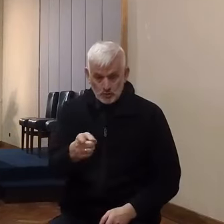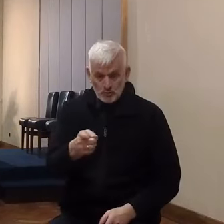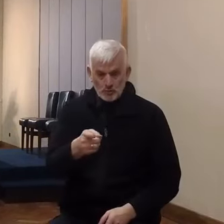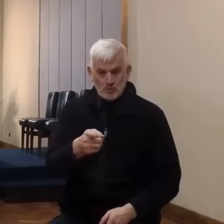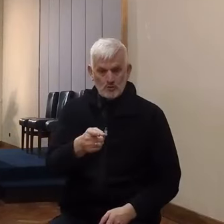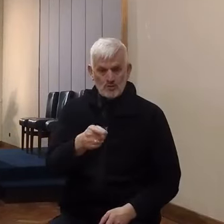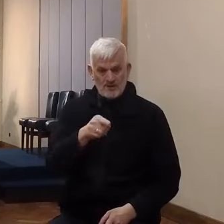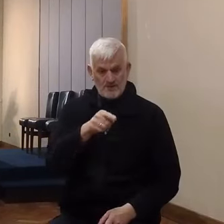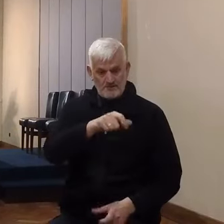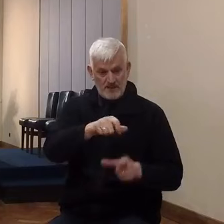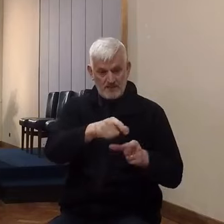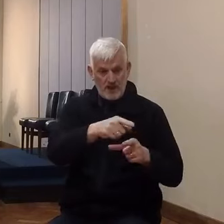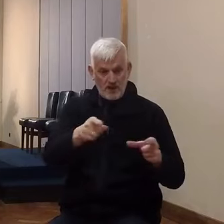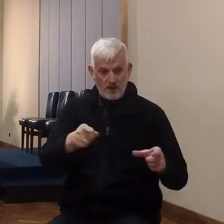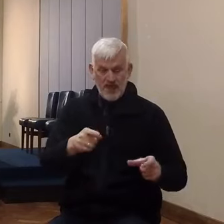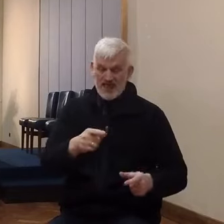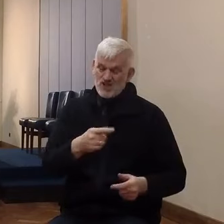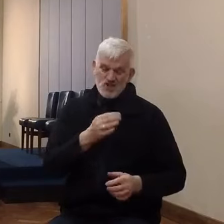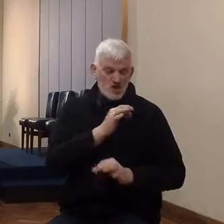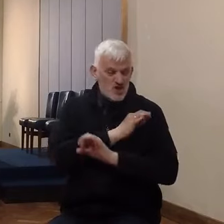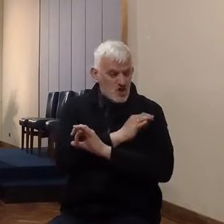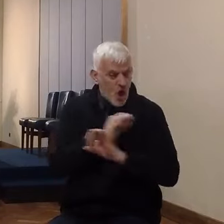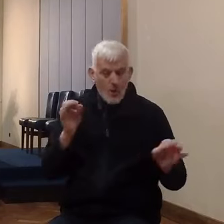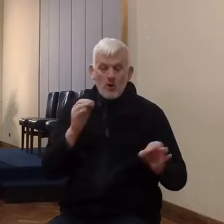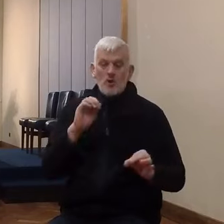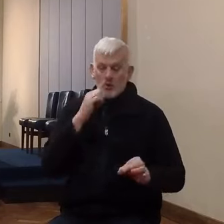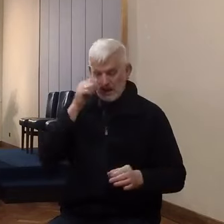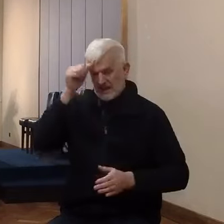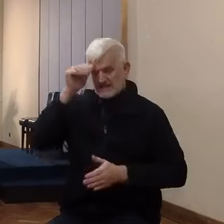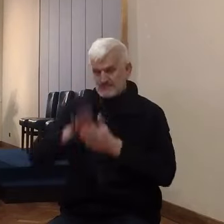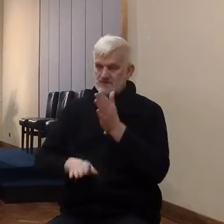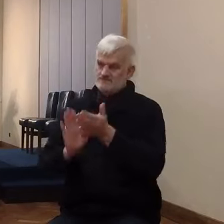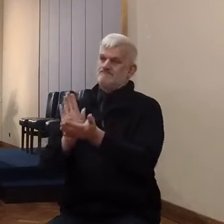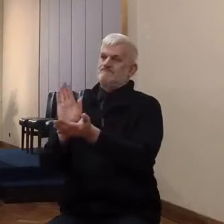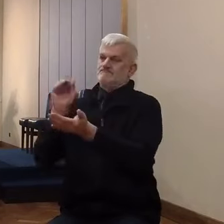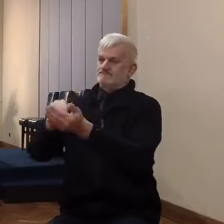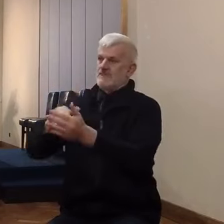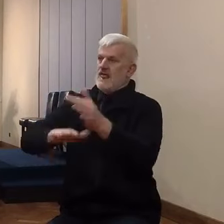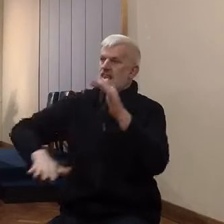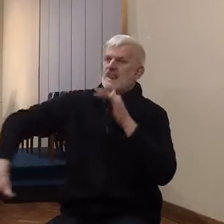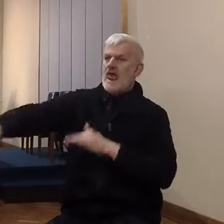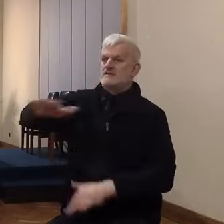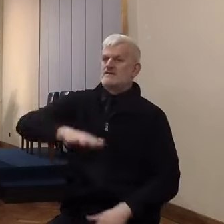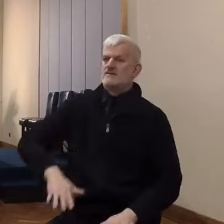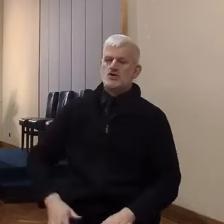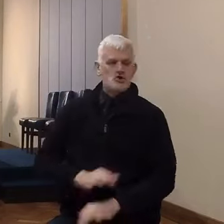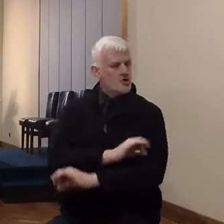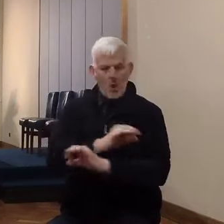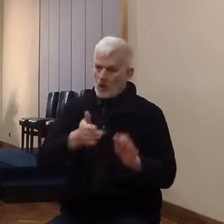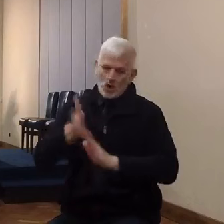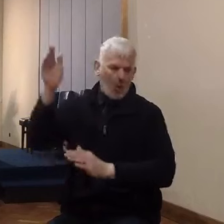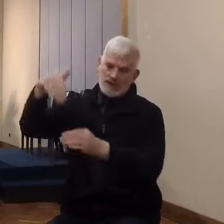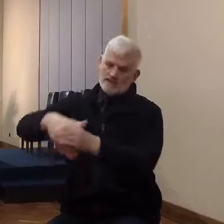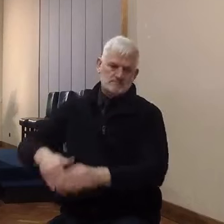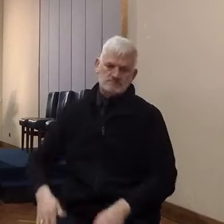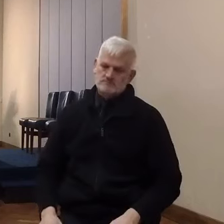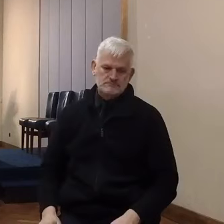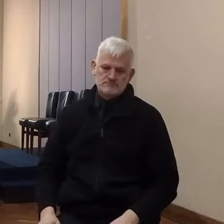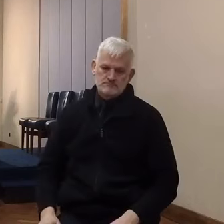generation see that good land, which I swear to give unto your fathers, save Caleb, and a